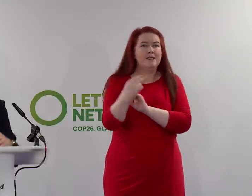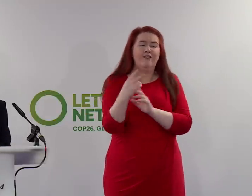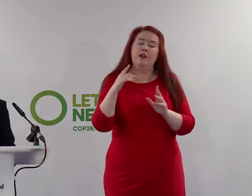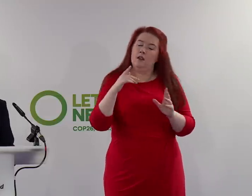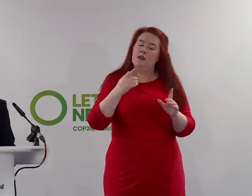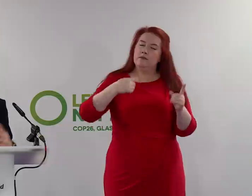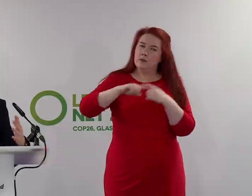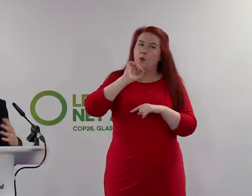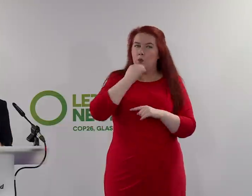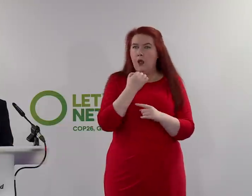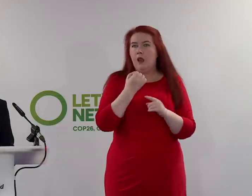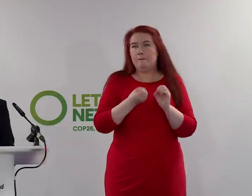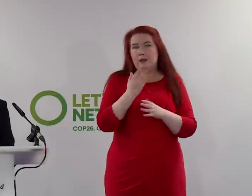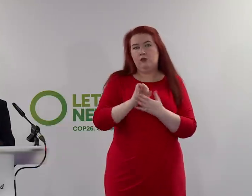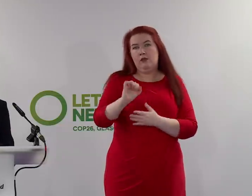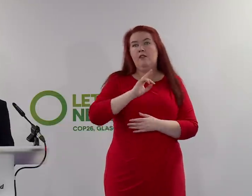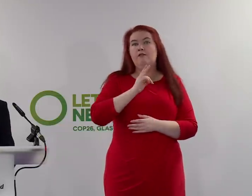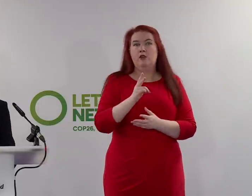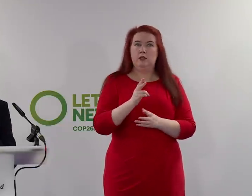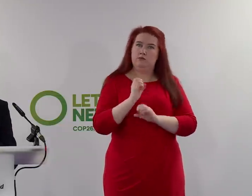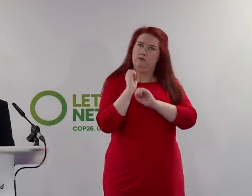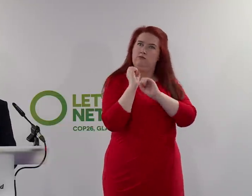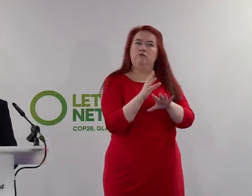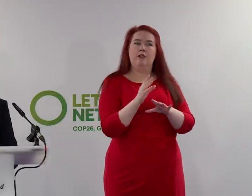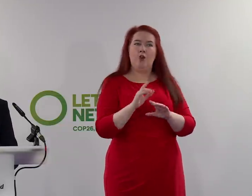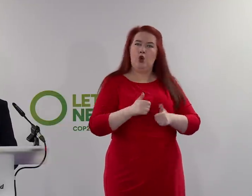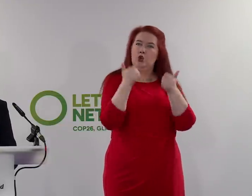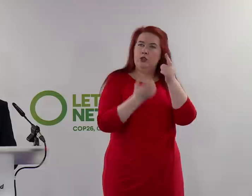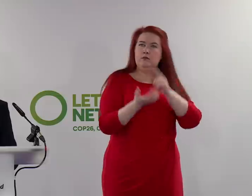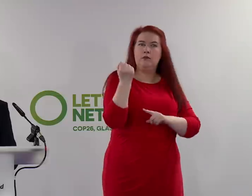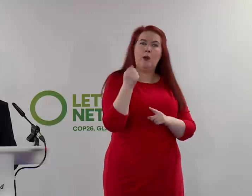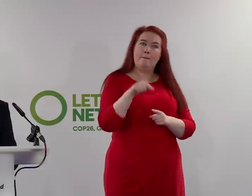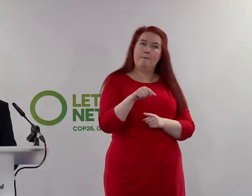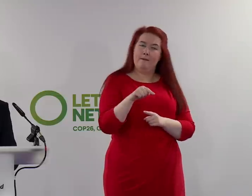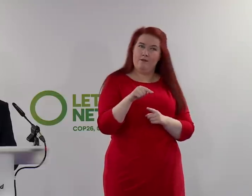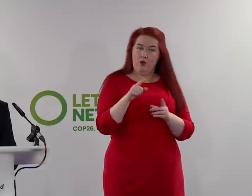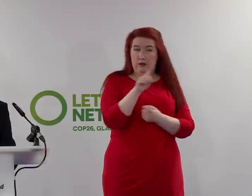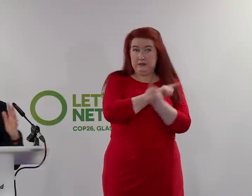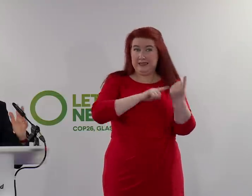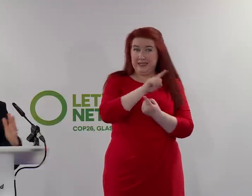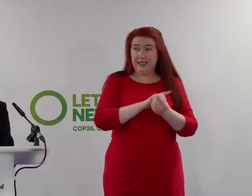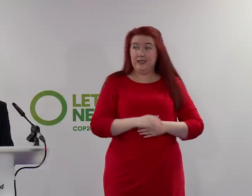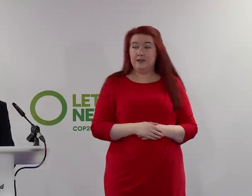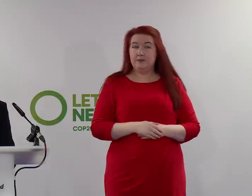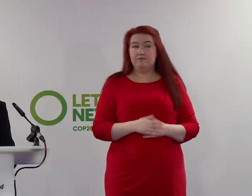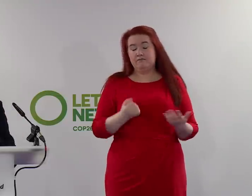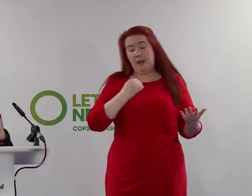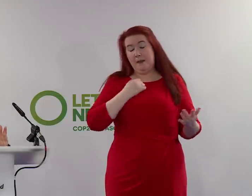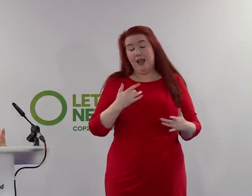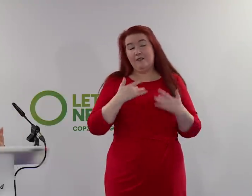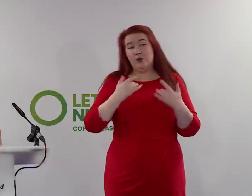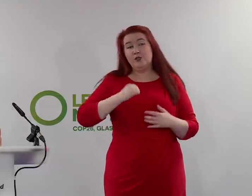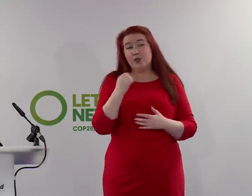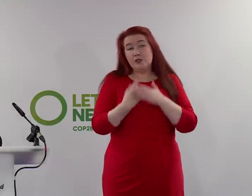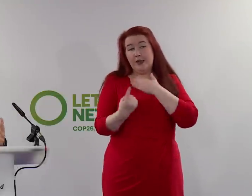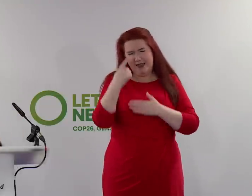trying to make their voices heard for a good outcome to this summit. But, you know, my views on Scottish independence are, I think,